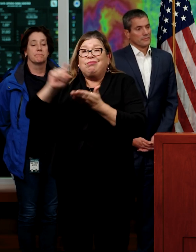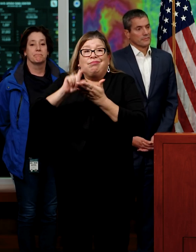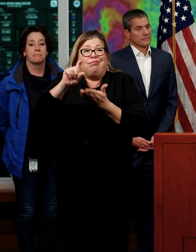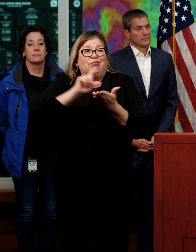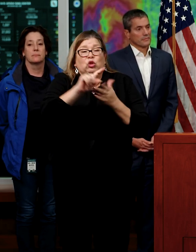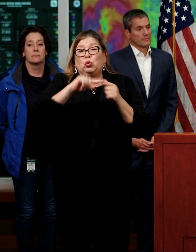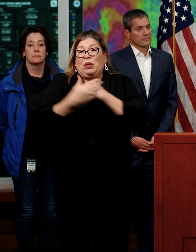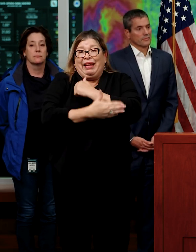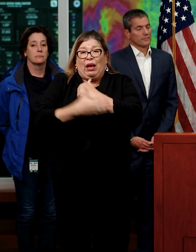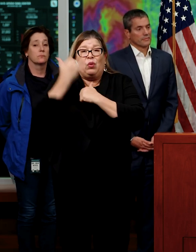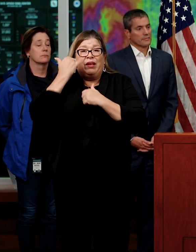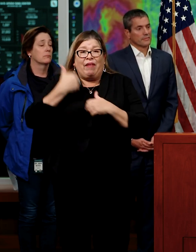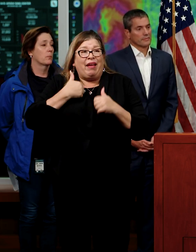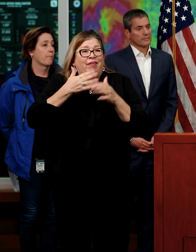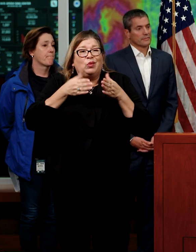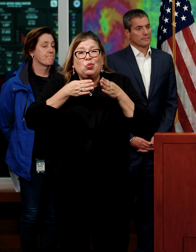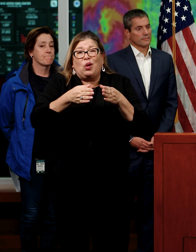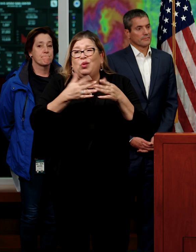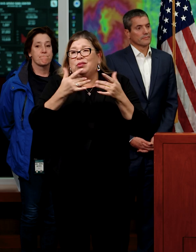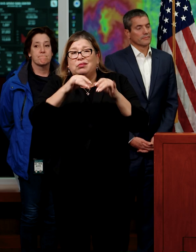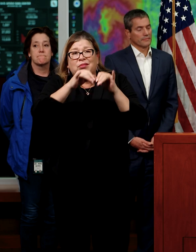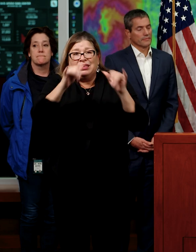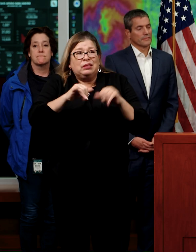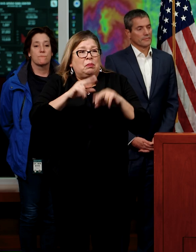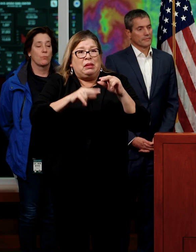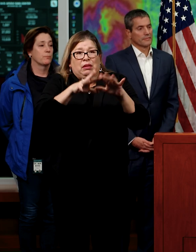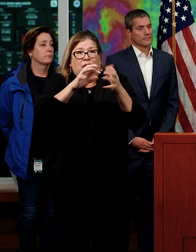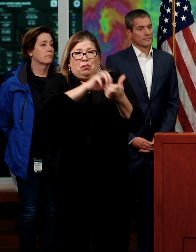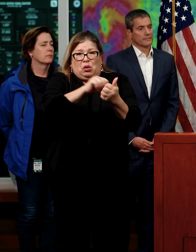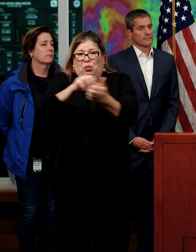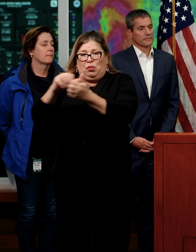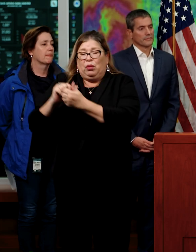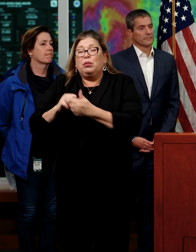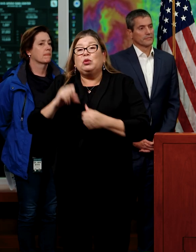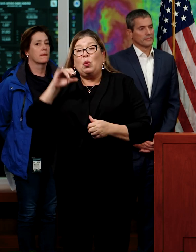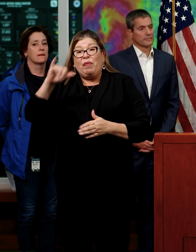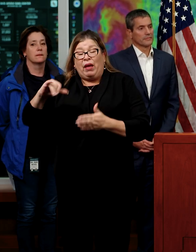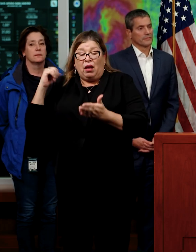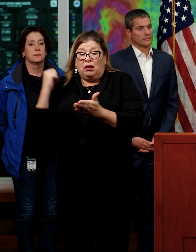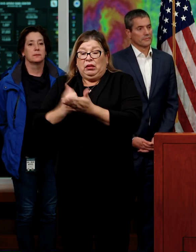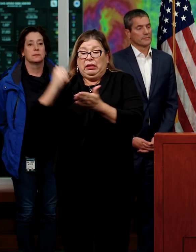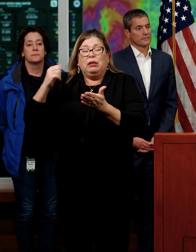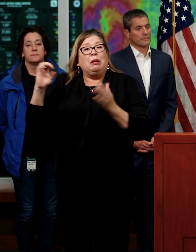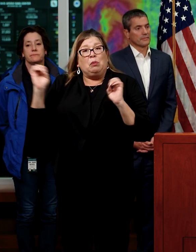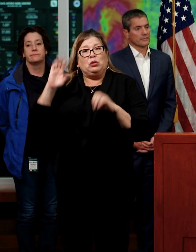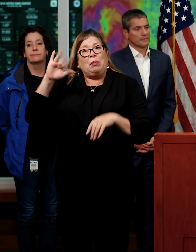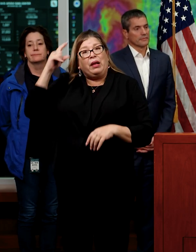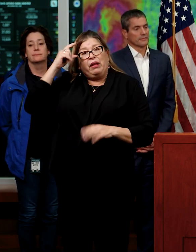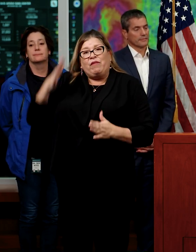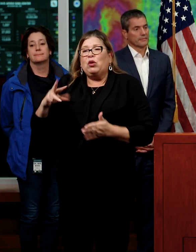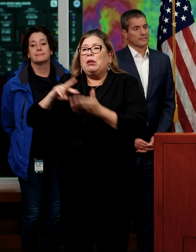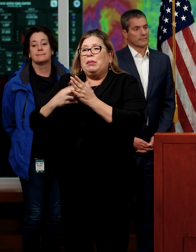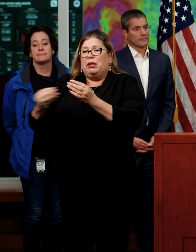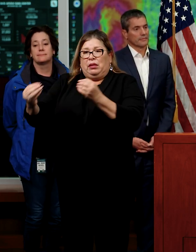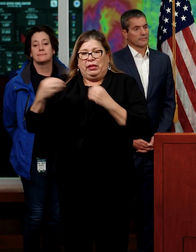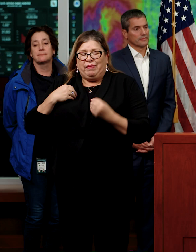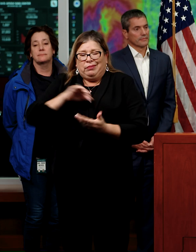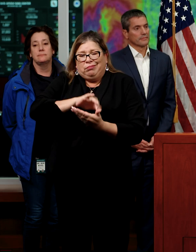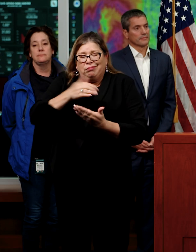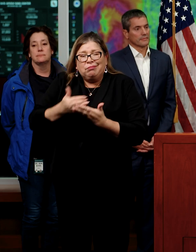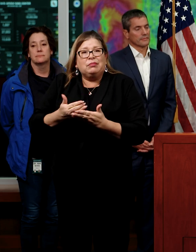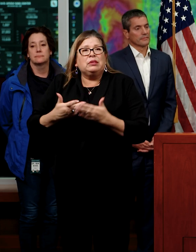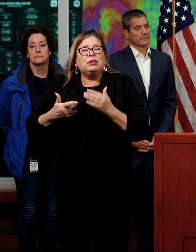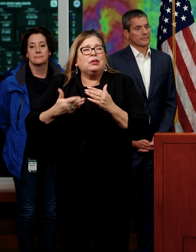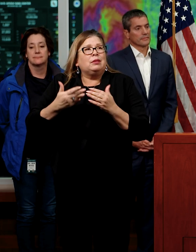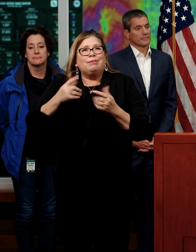counties. So it's just a compendium of waivers and authorities, fuel, additional